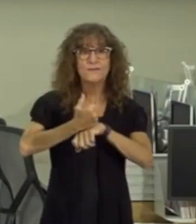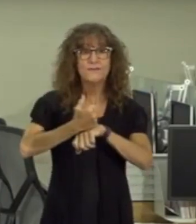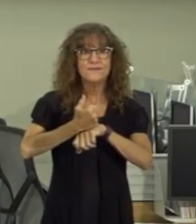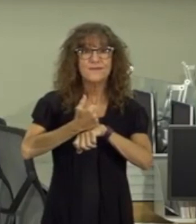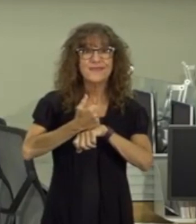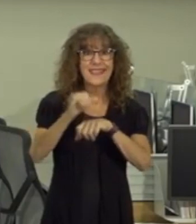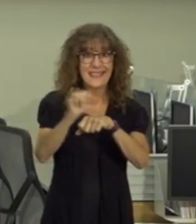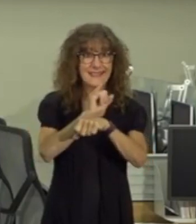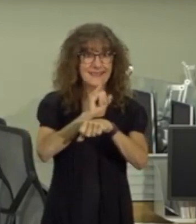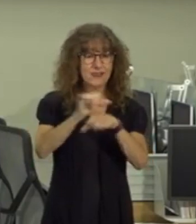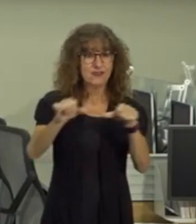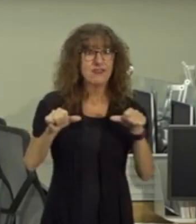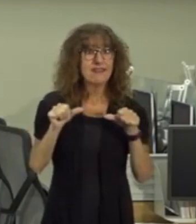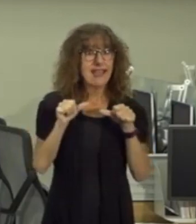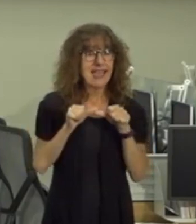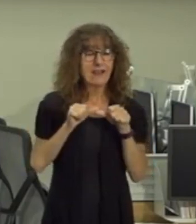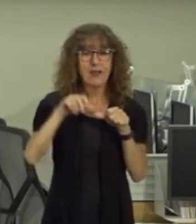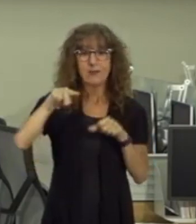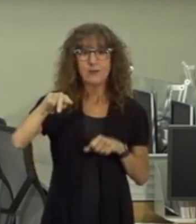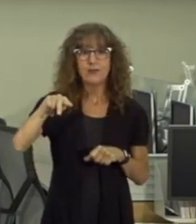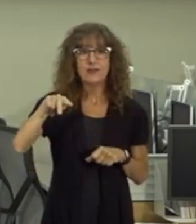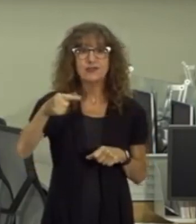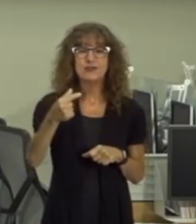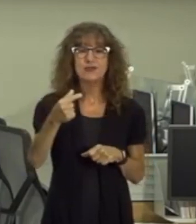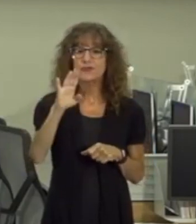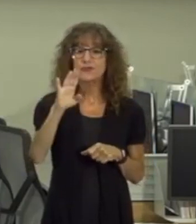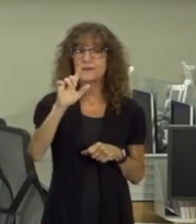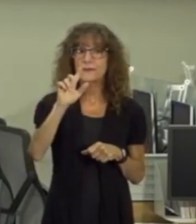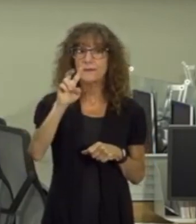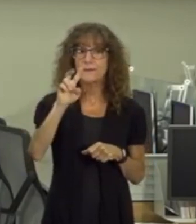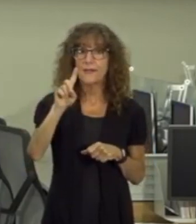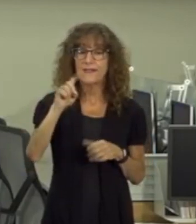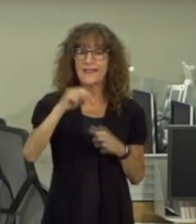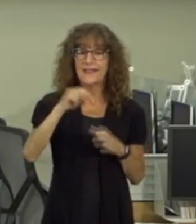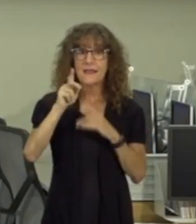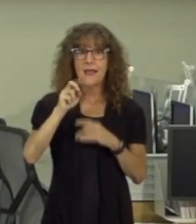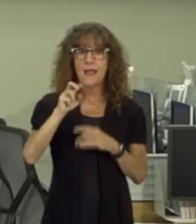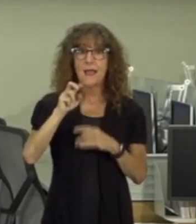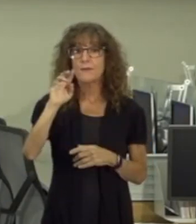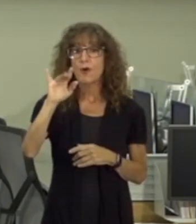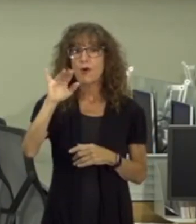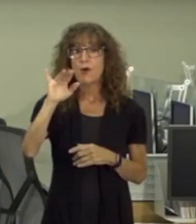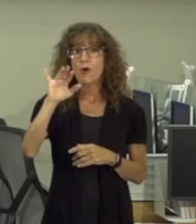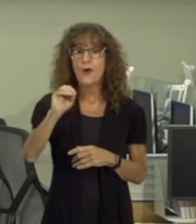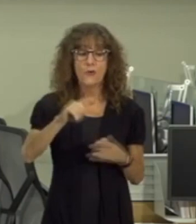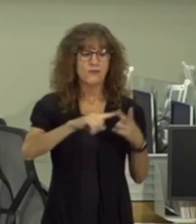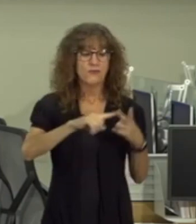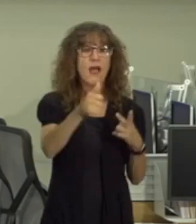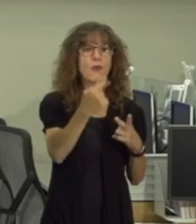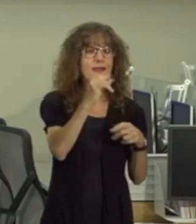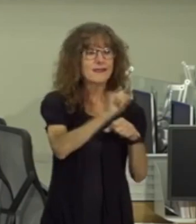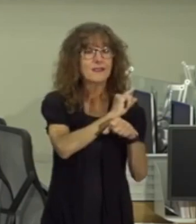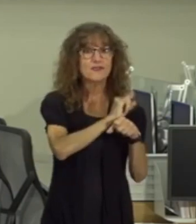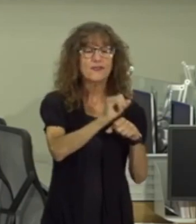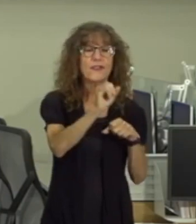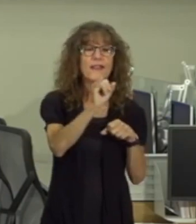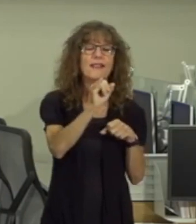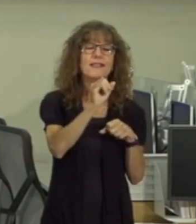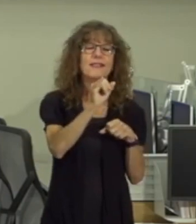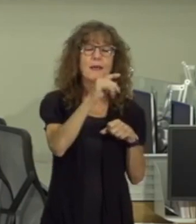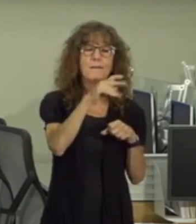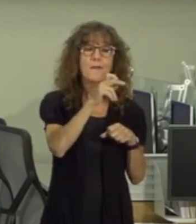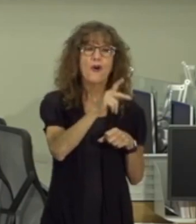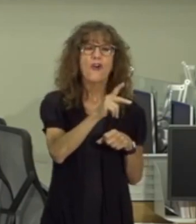in an industrial area on prince george's boulevard in upper marlboro and the other will be in an industrial park on willow dale